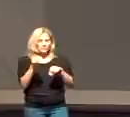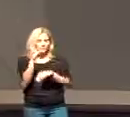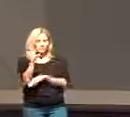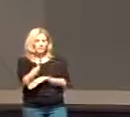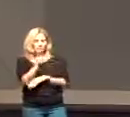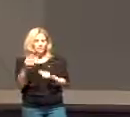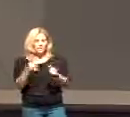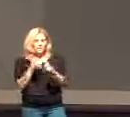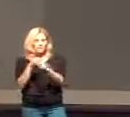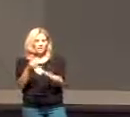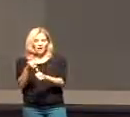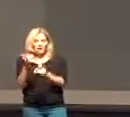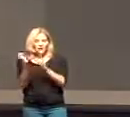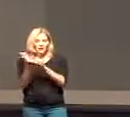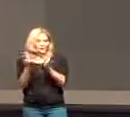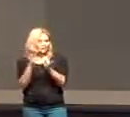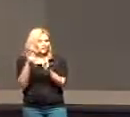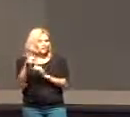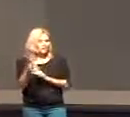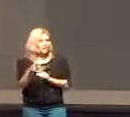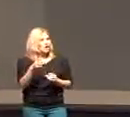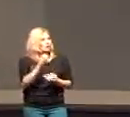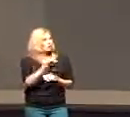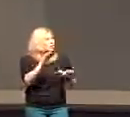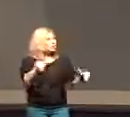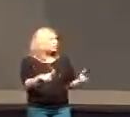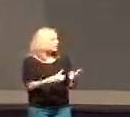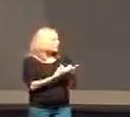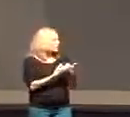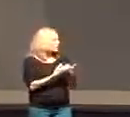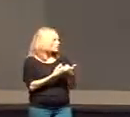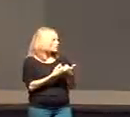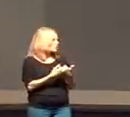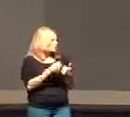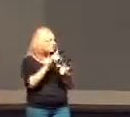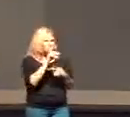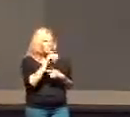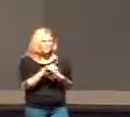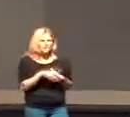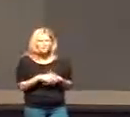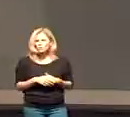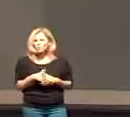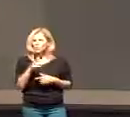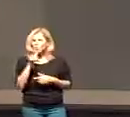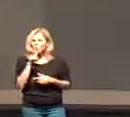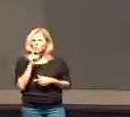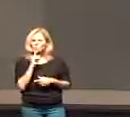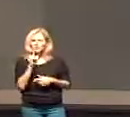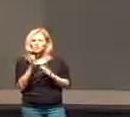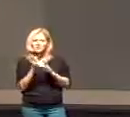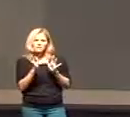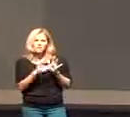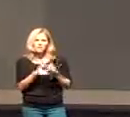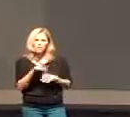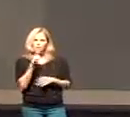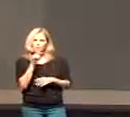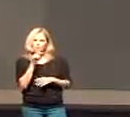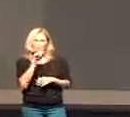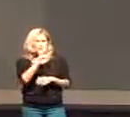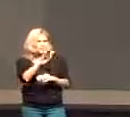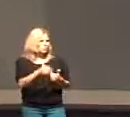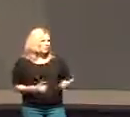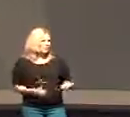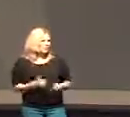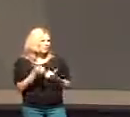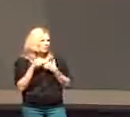cross by following him and so the challenge is for us to ask this morning again who is Jesus who is he in your